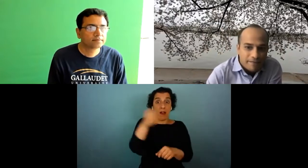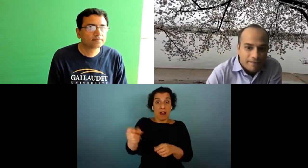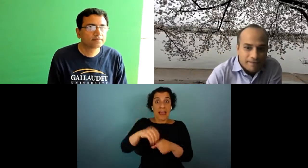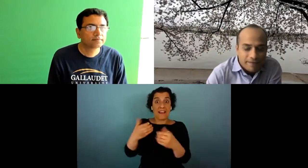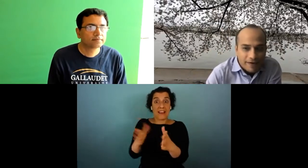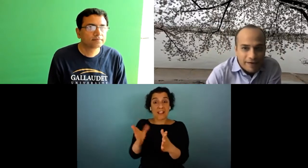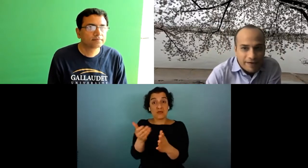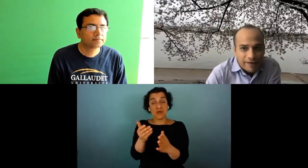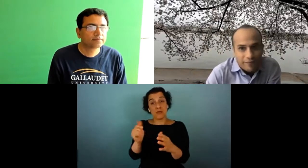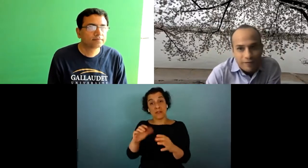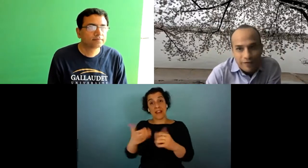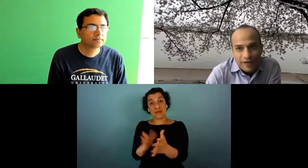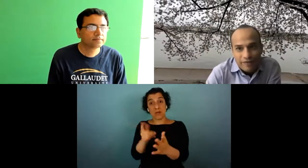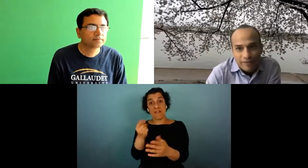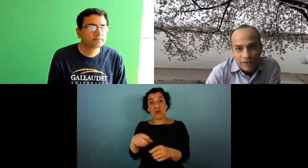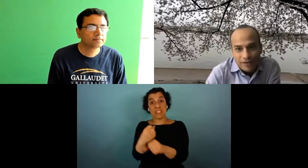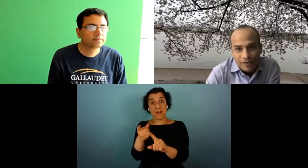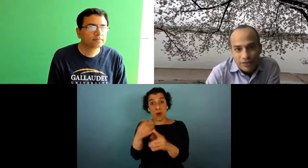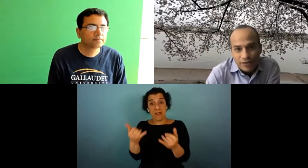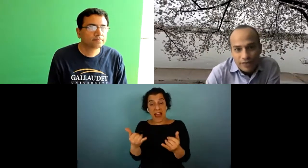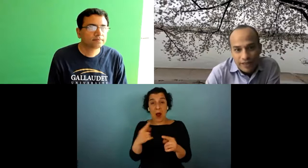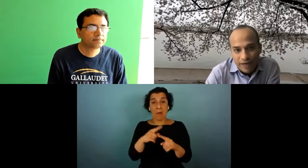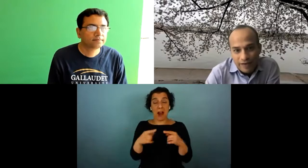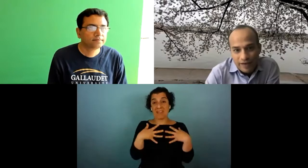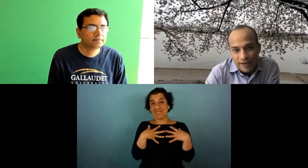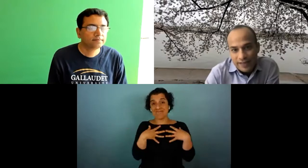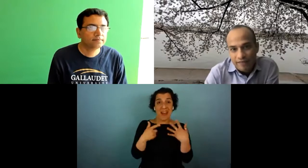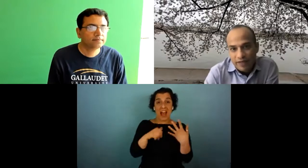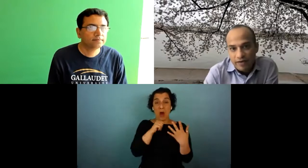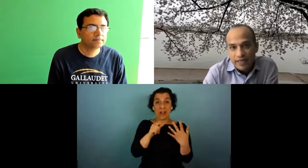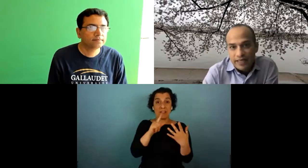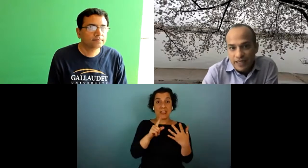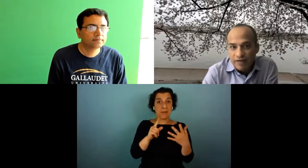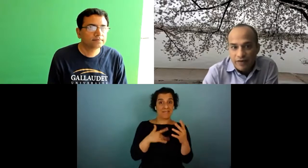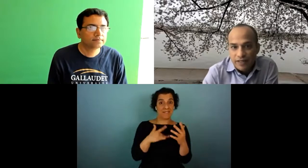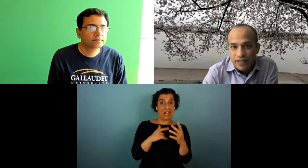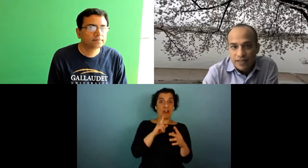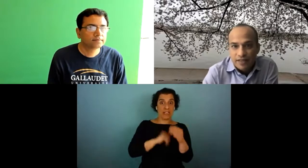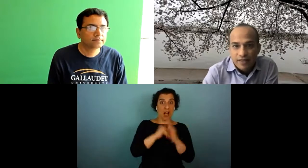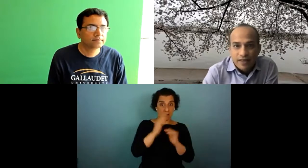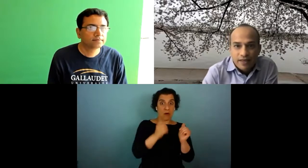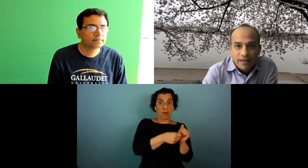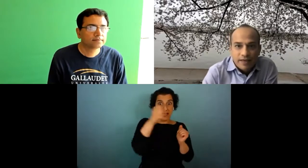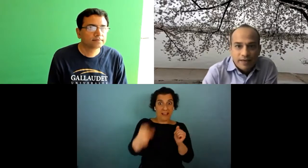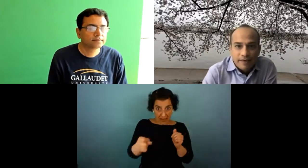um i wouldn't be comfortable doing them right away unless they have been thoroughly tested for instance